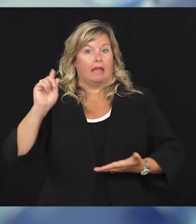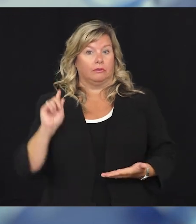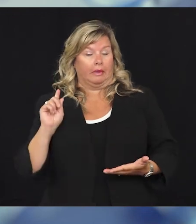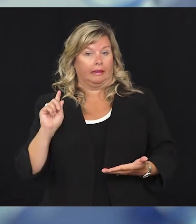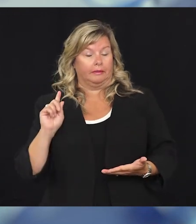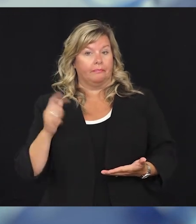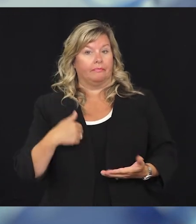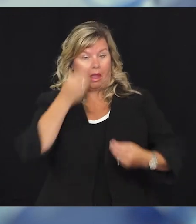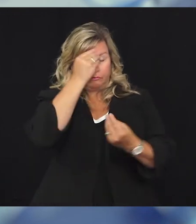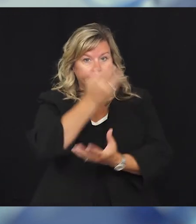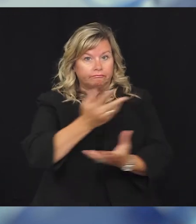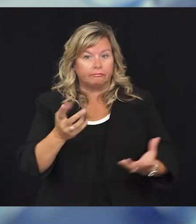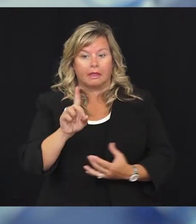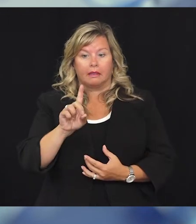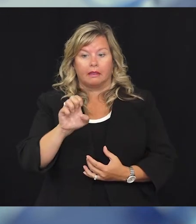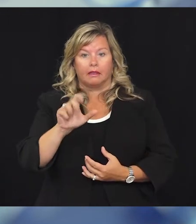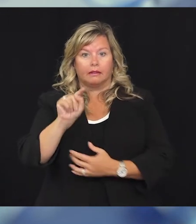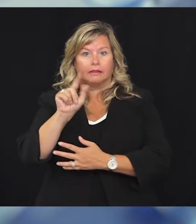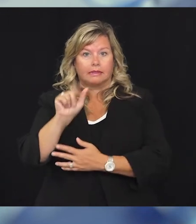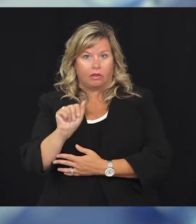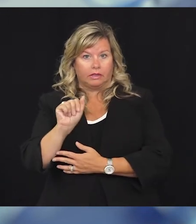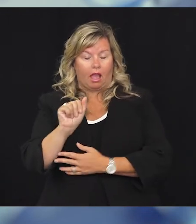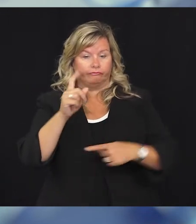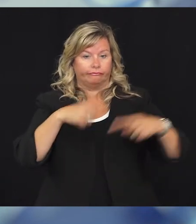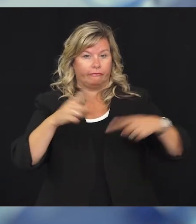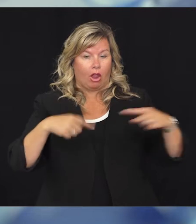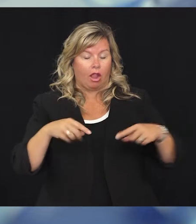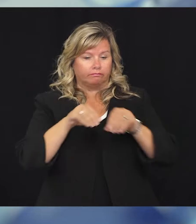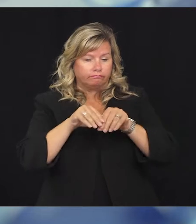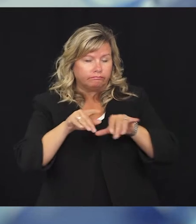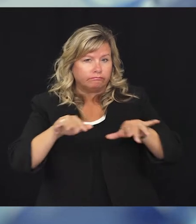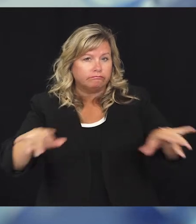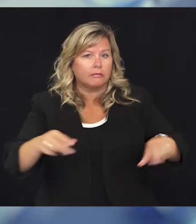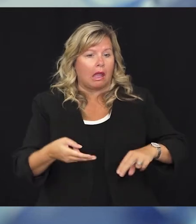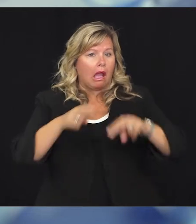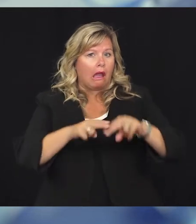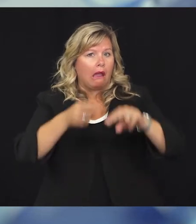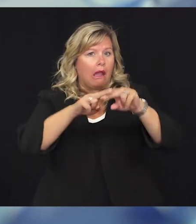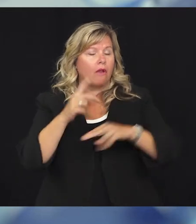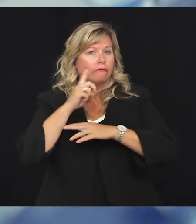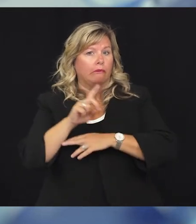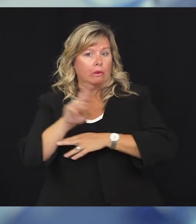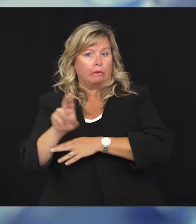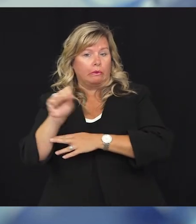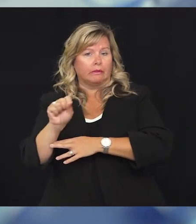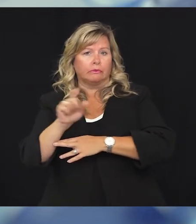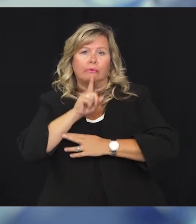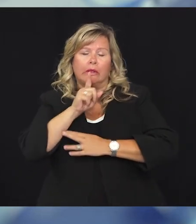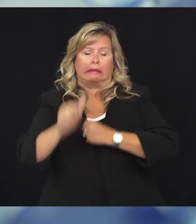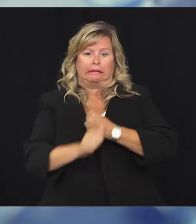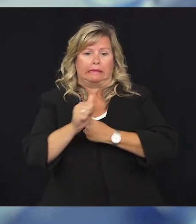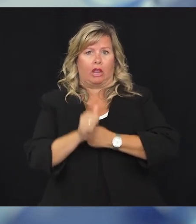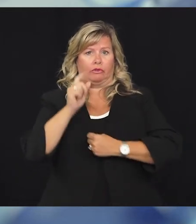Last week, I reported that the Delta variant-fueled resurgence in COVID cases cascading across the nation presents a real danger